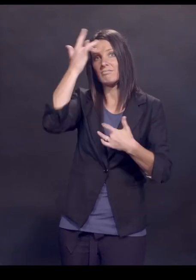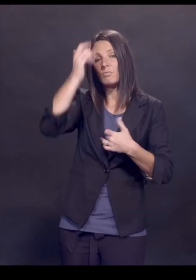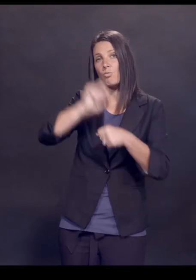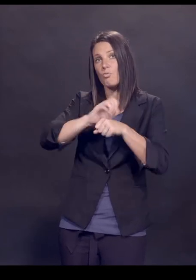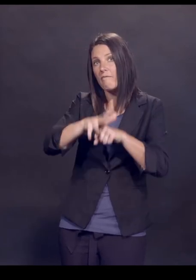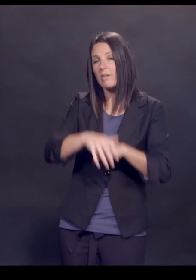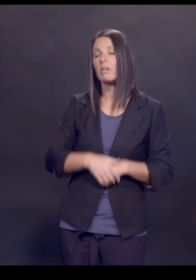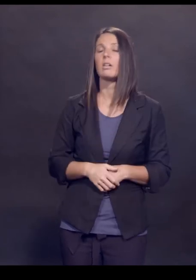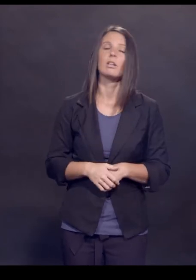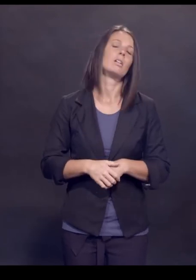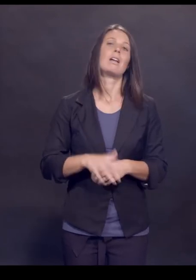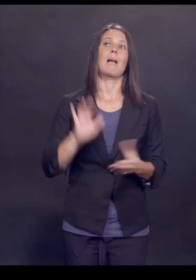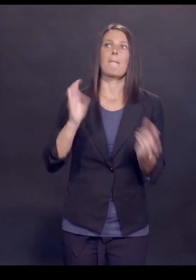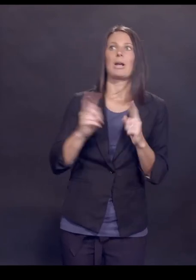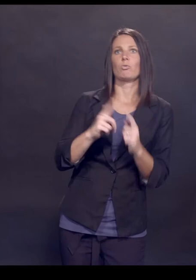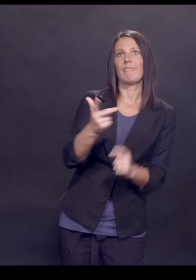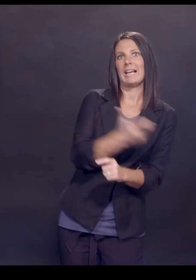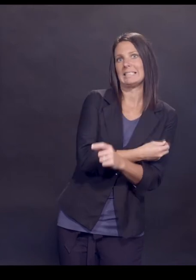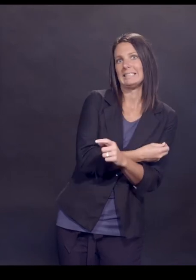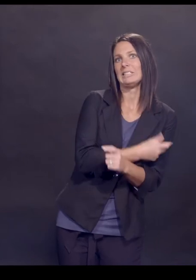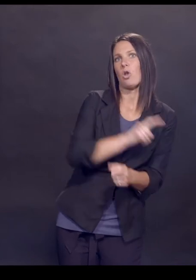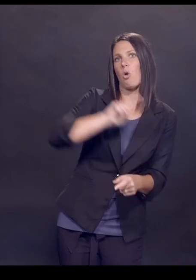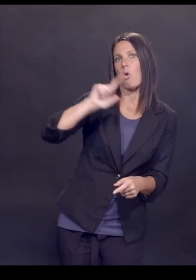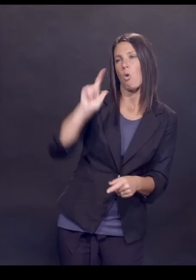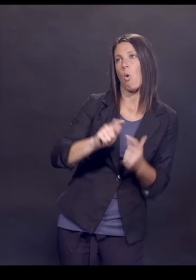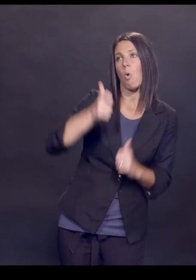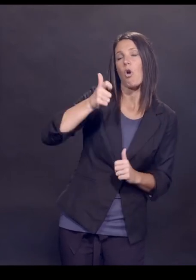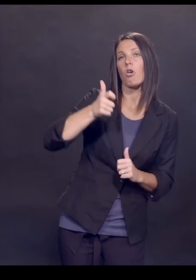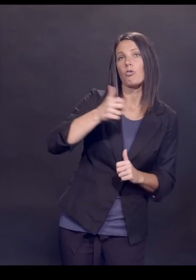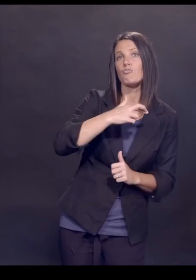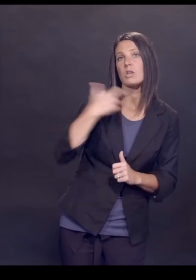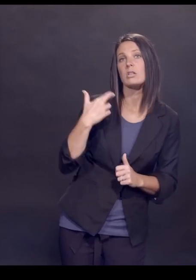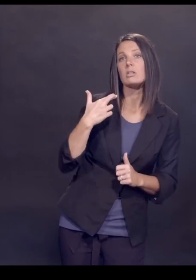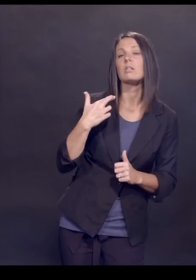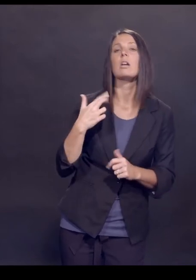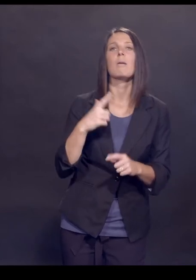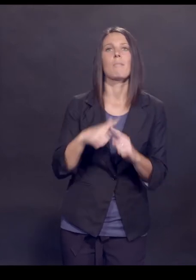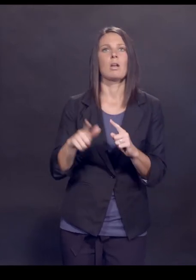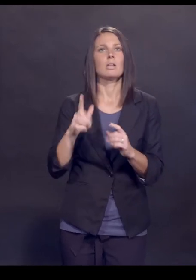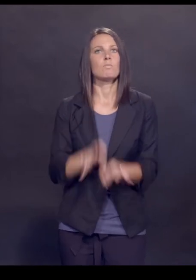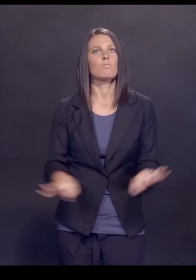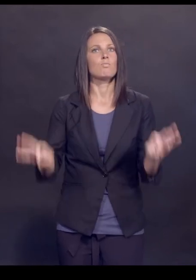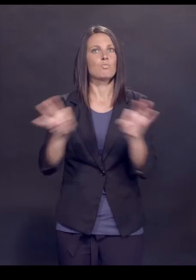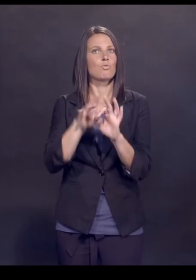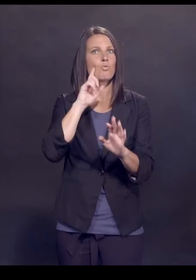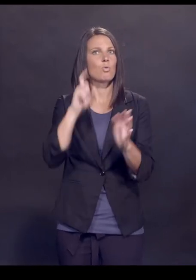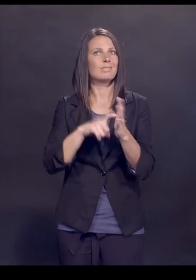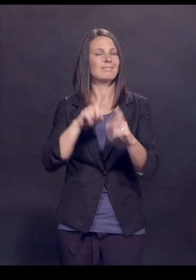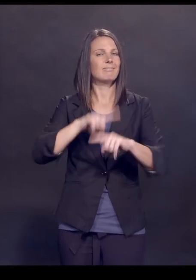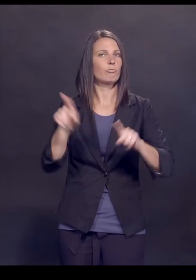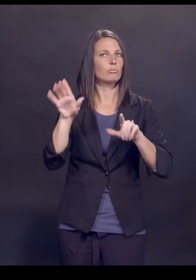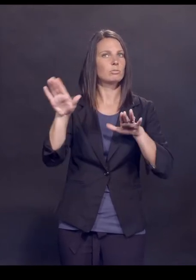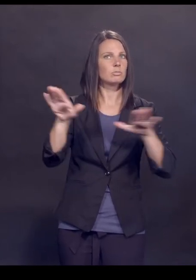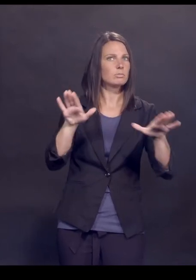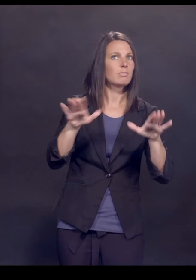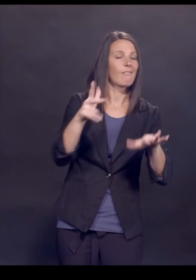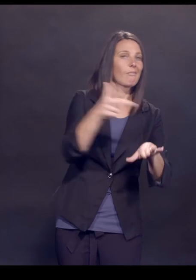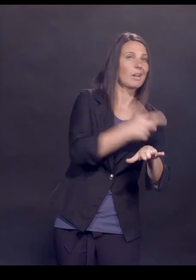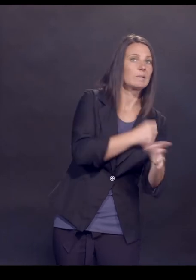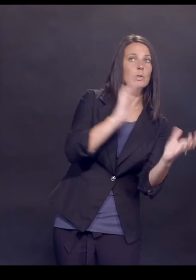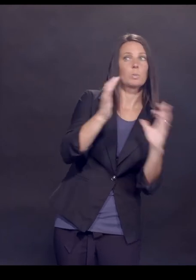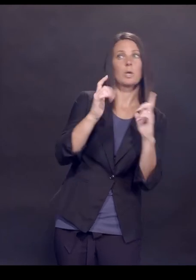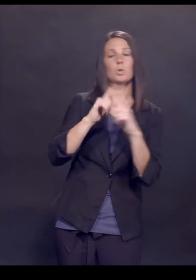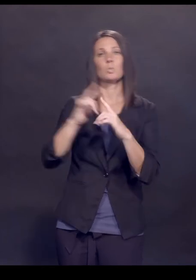I think really important that you made that distinction so that people can, you know, get a better